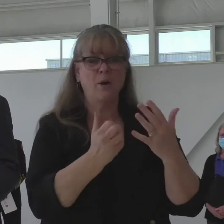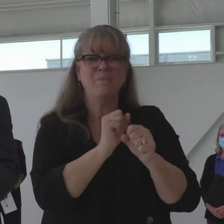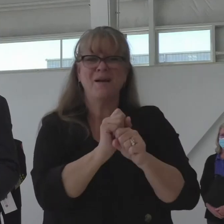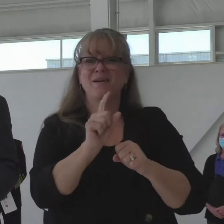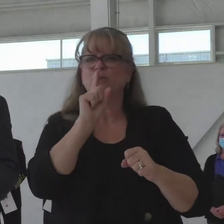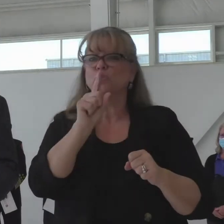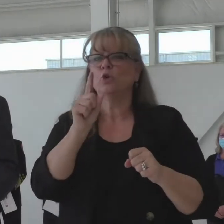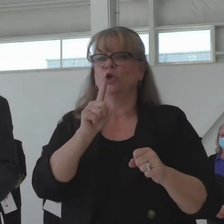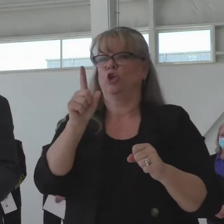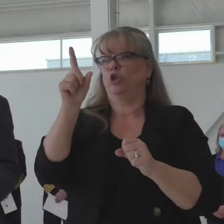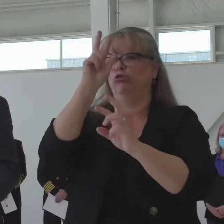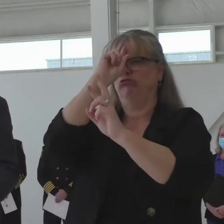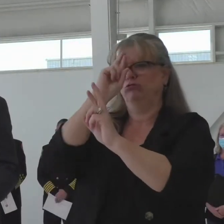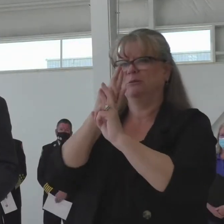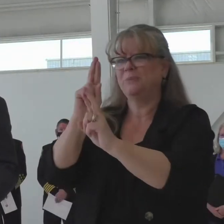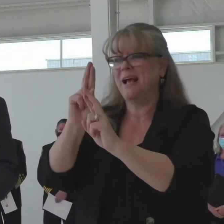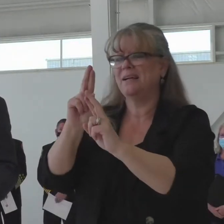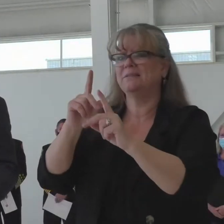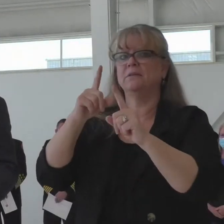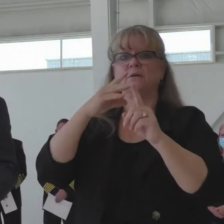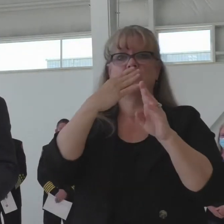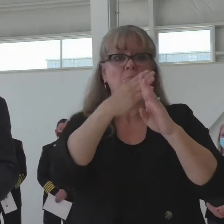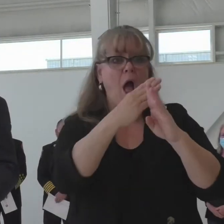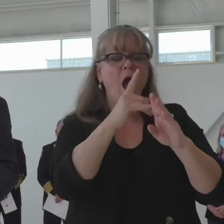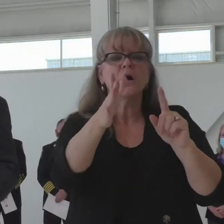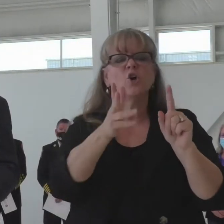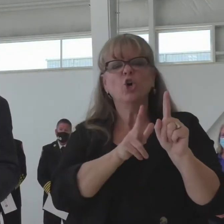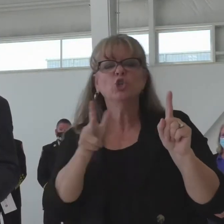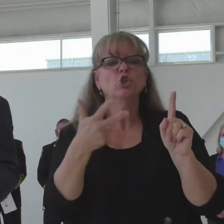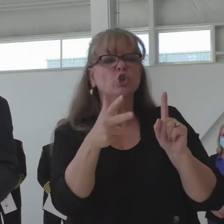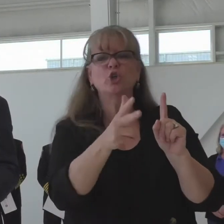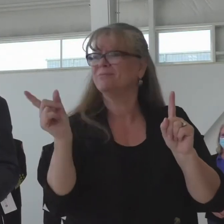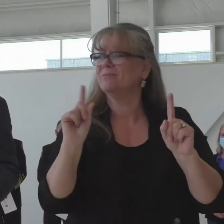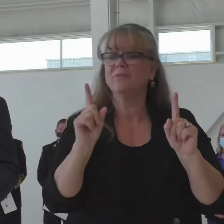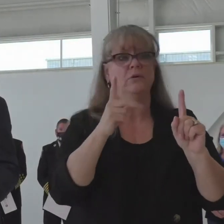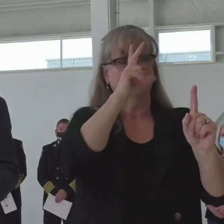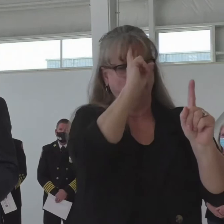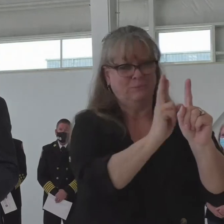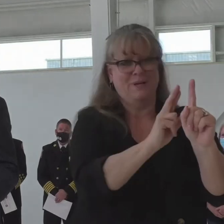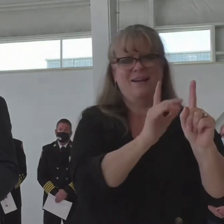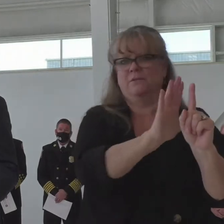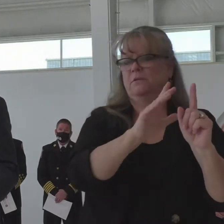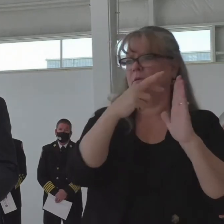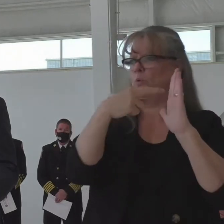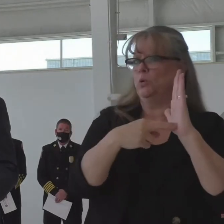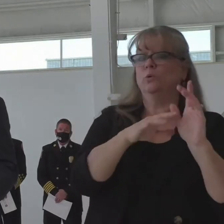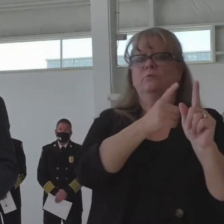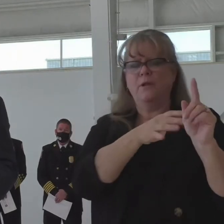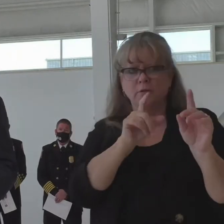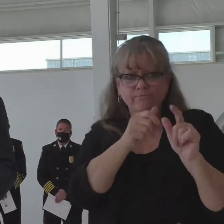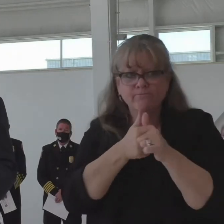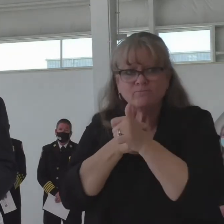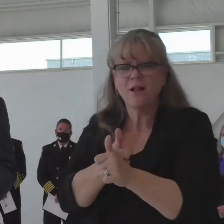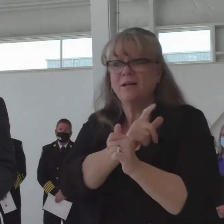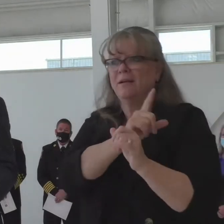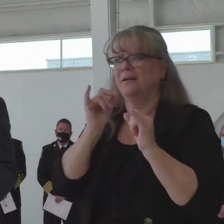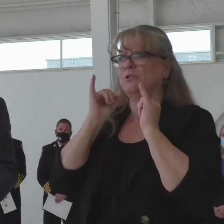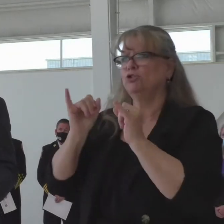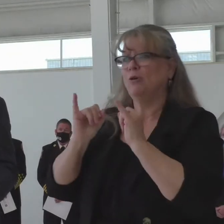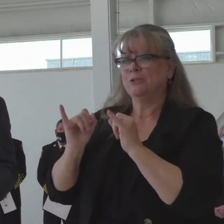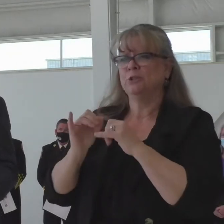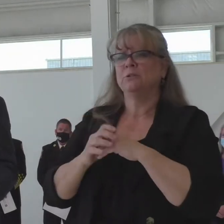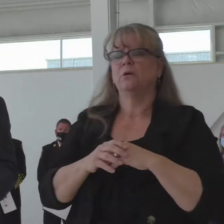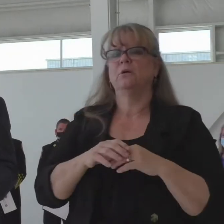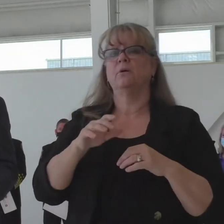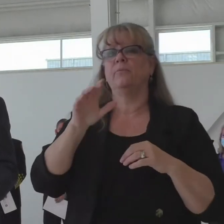safety area closures and follow the guidelines that are given to you by the experts in our state. Our motto at the Colorado Department of Public